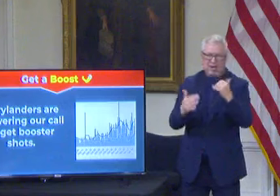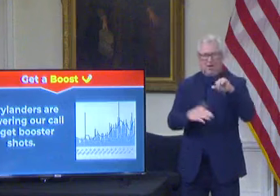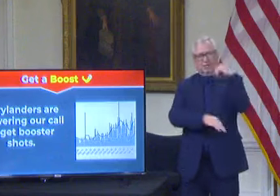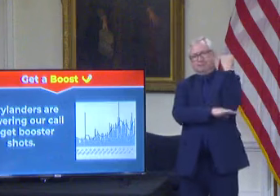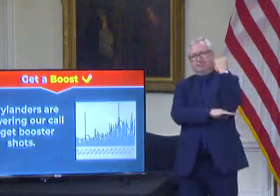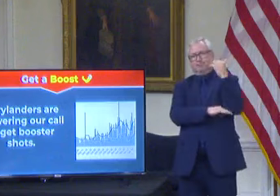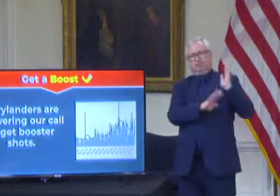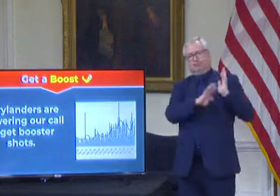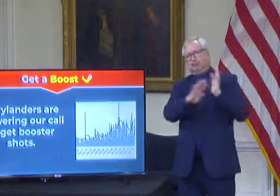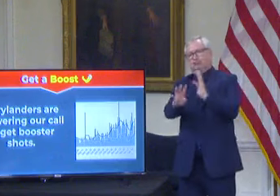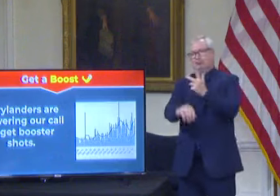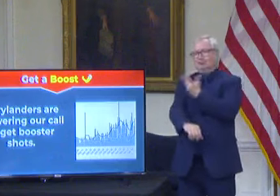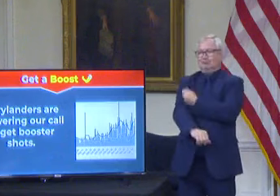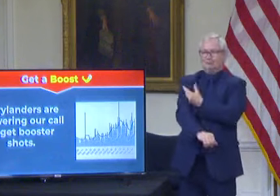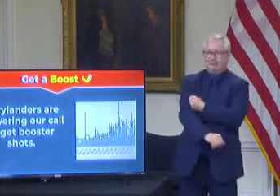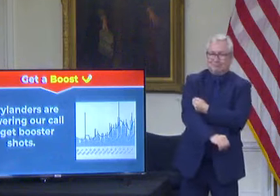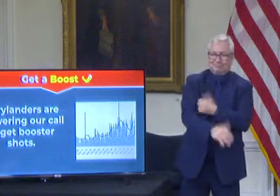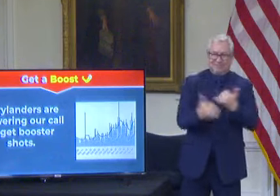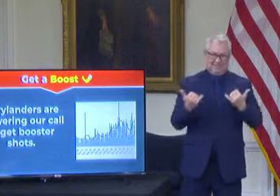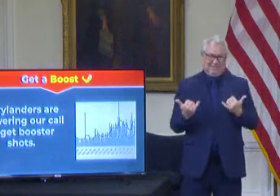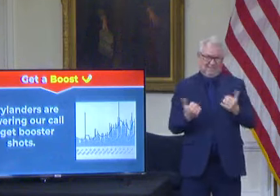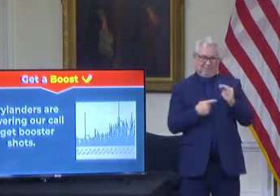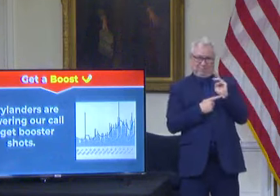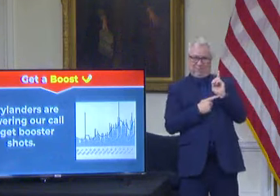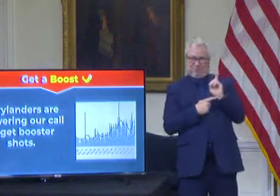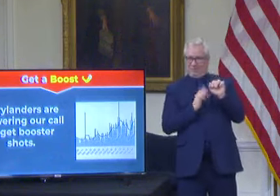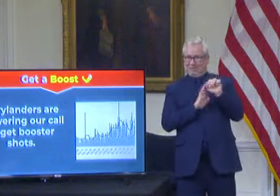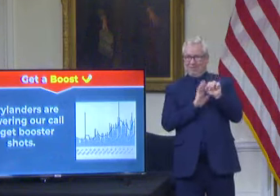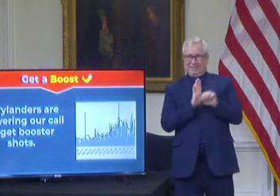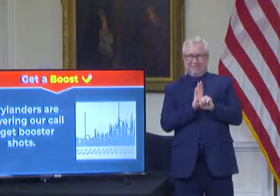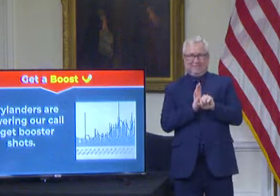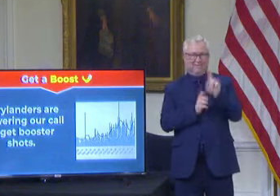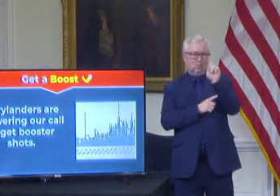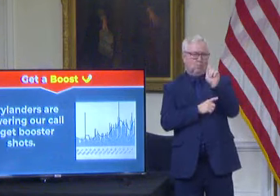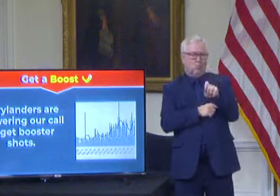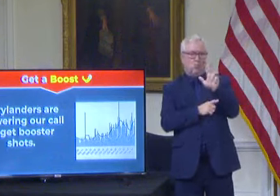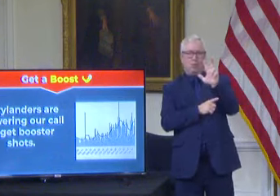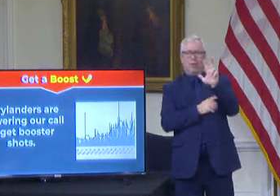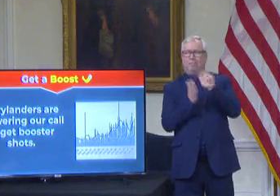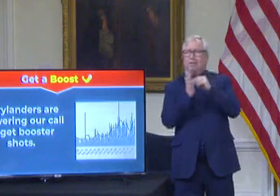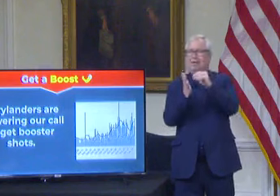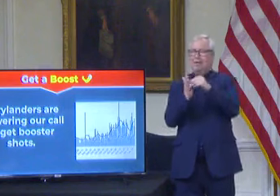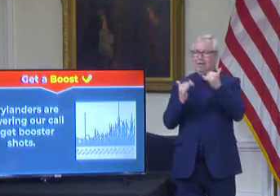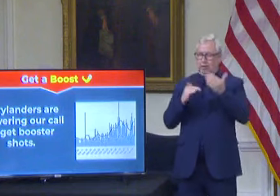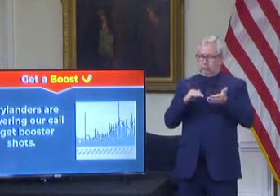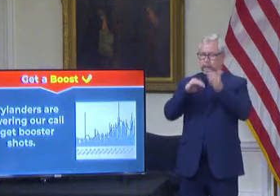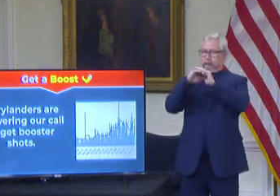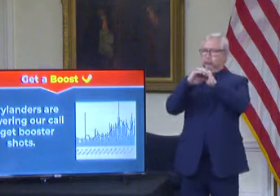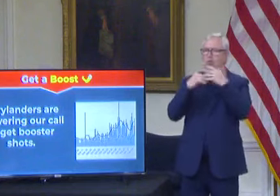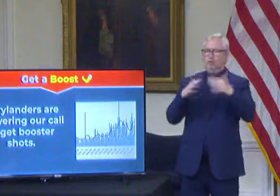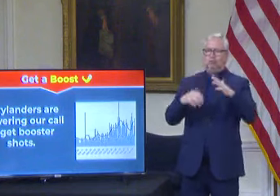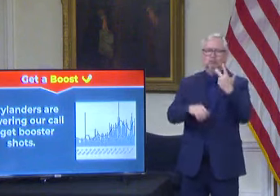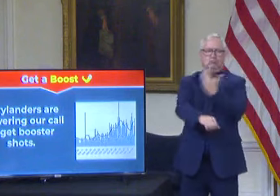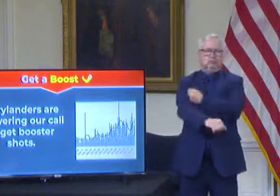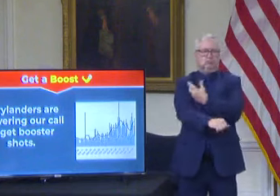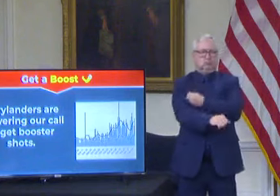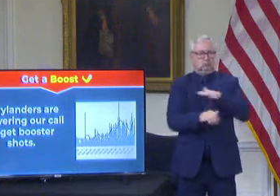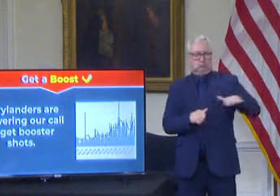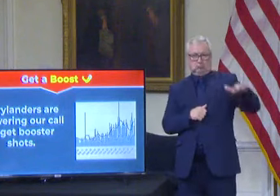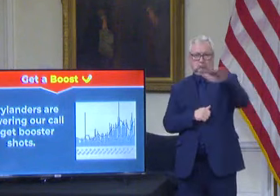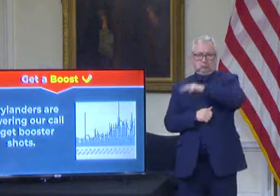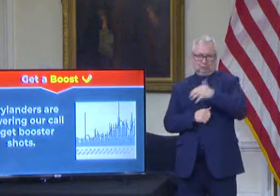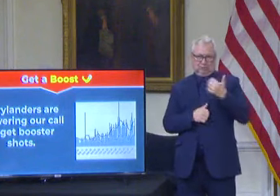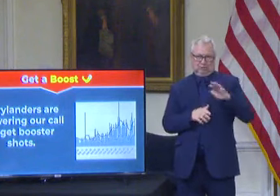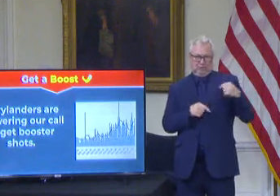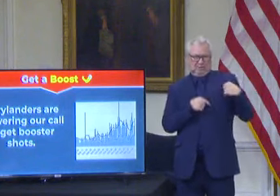the state of Maryland has administered 1.3 million booster shots and all Marylanders 18 and older are eligible